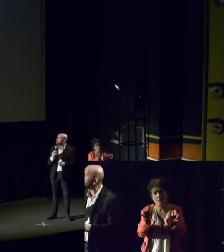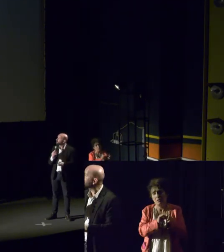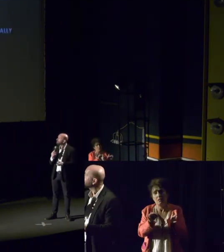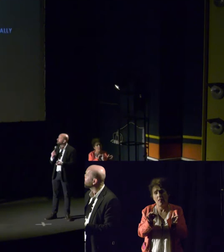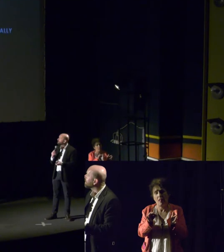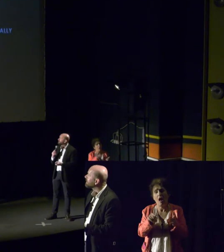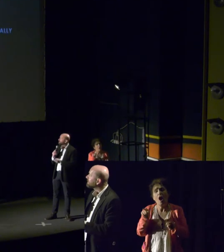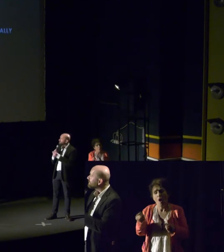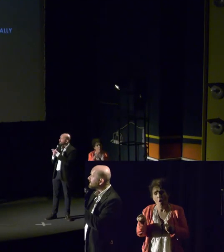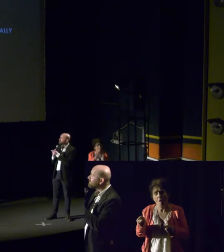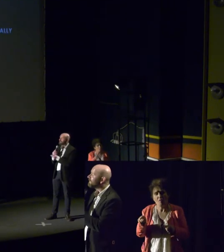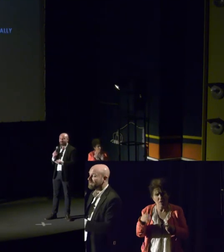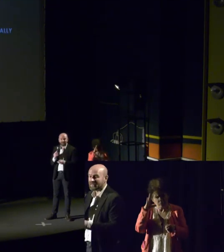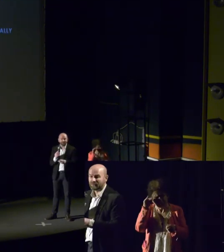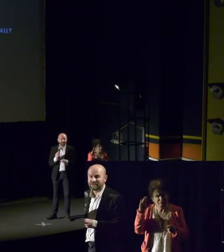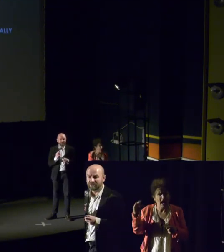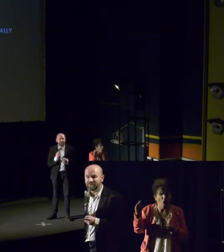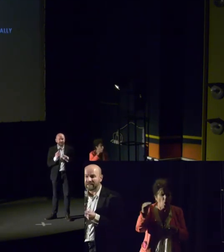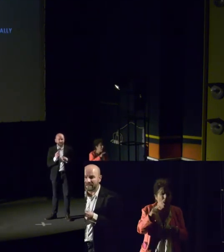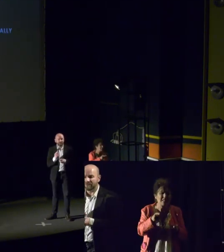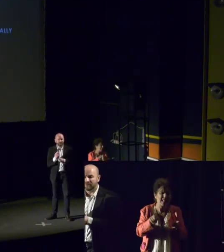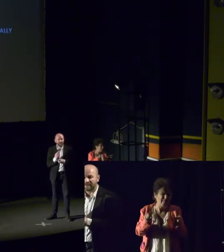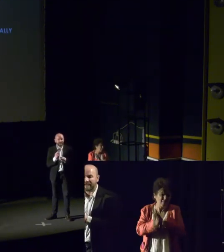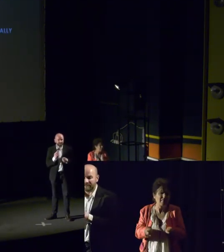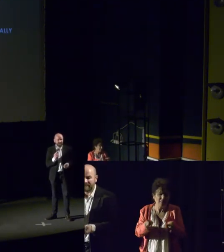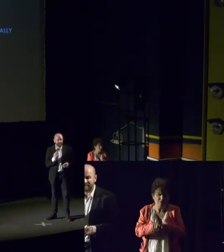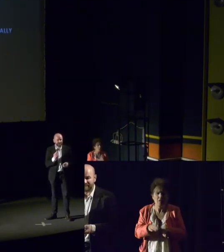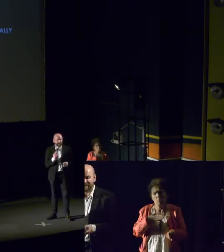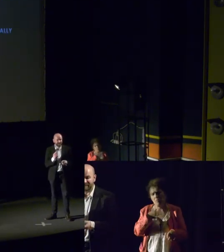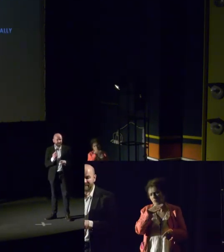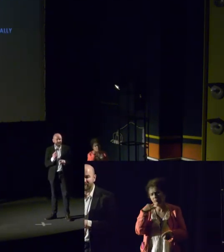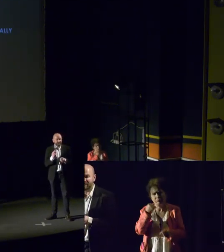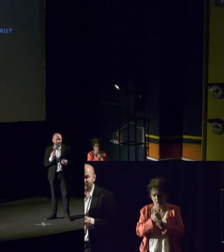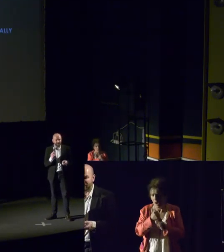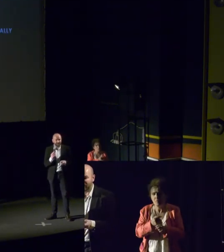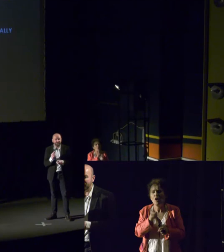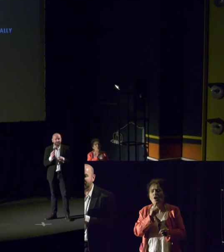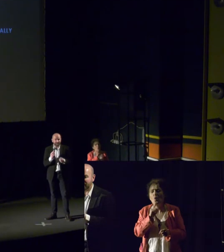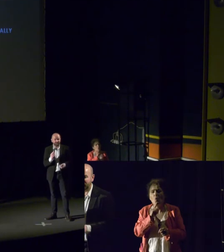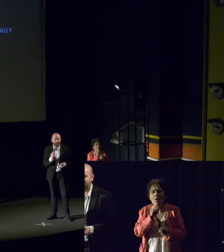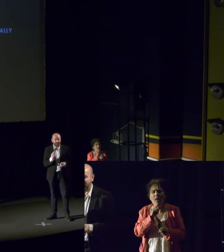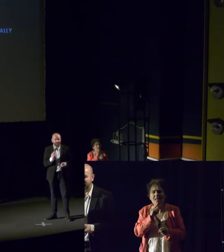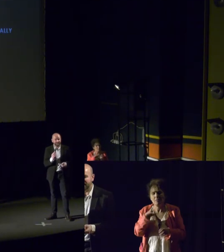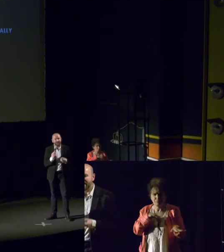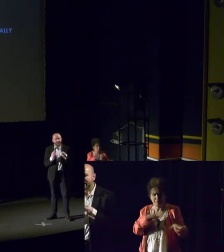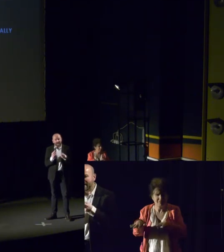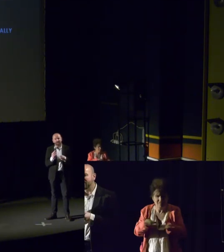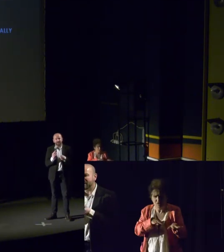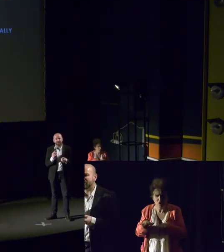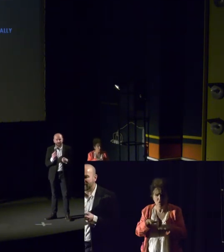-conservatives? There's many who think that we could be heading toward a handmaid's tale type of scenario if they get their way.